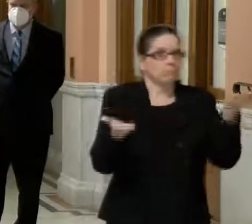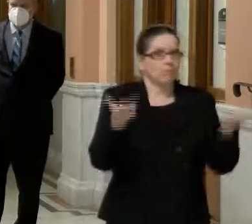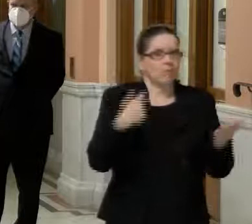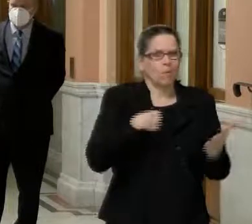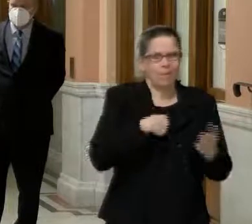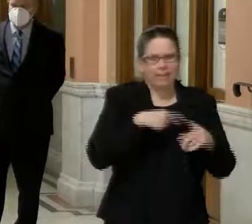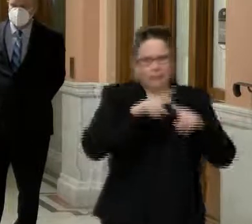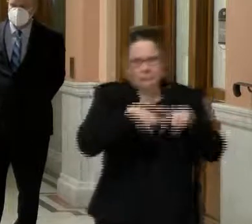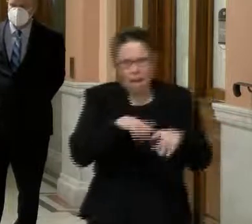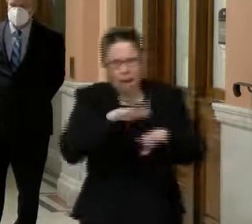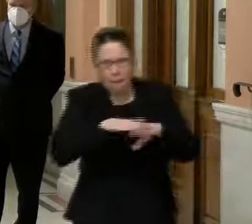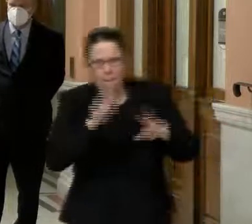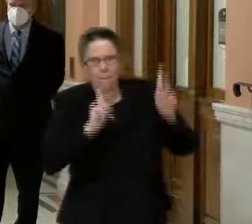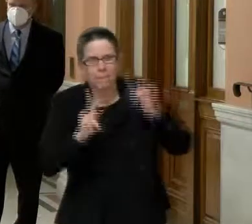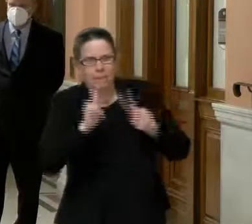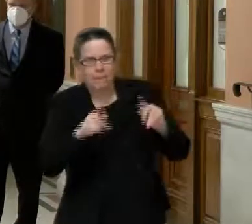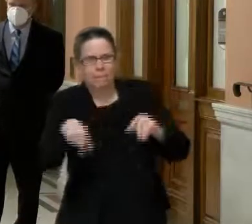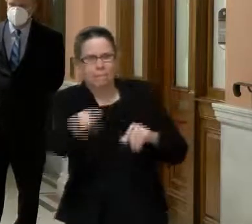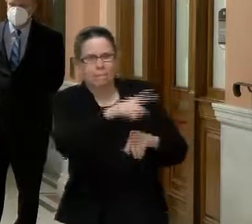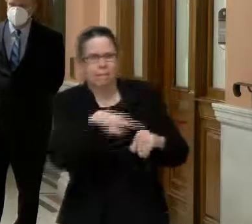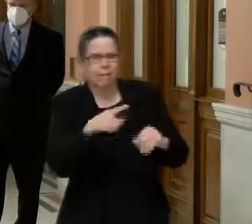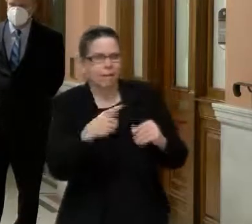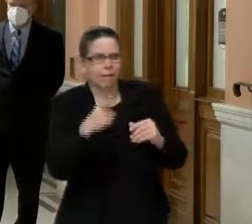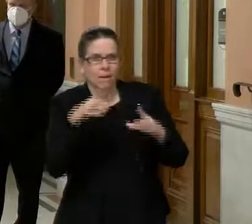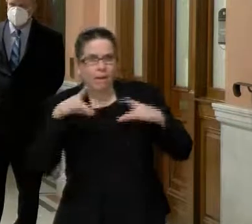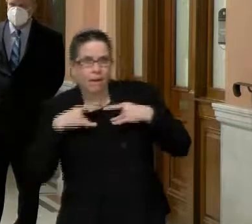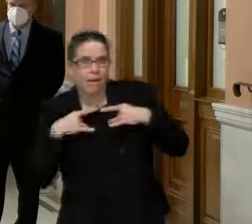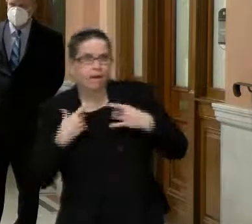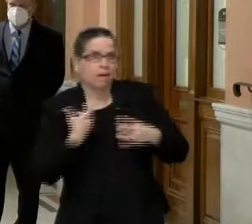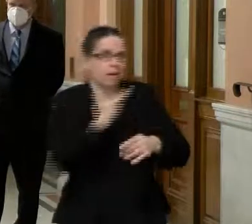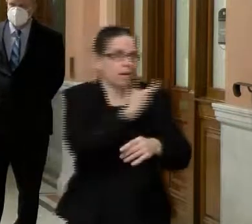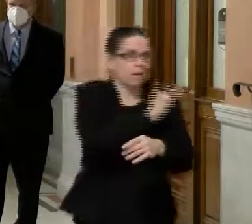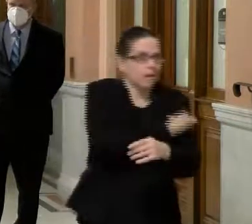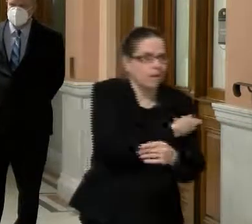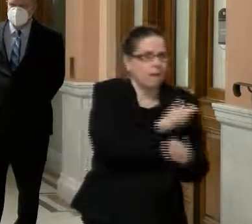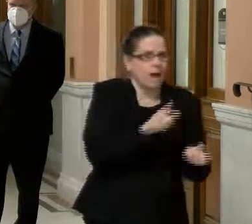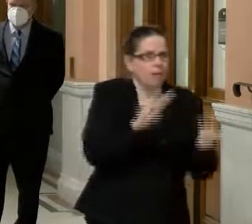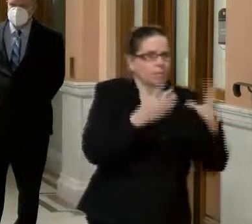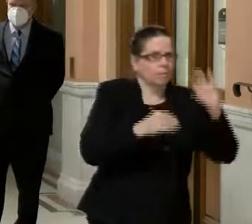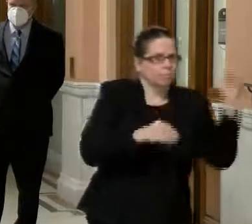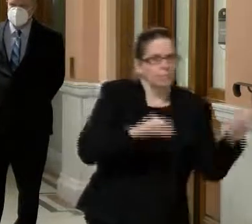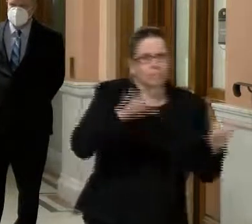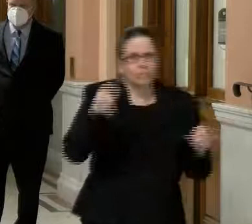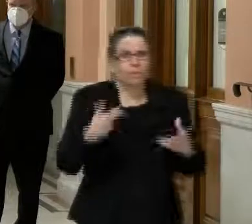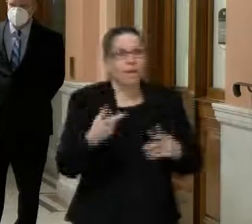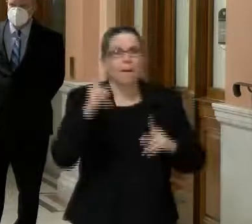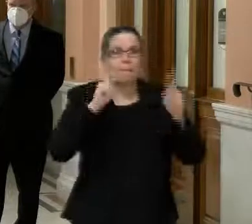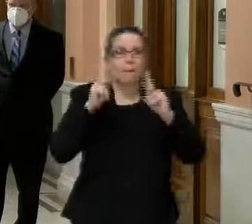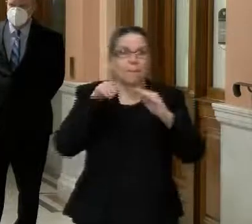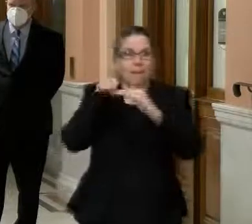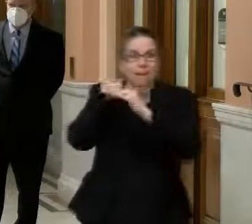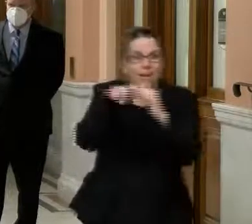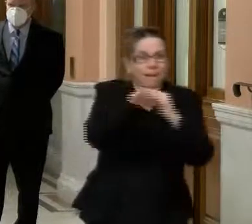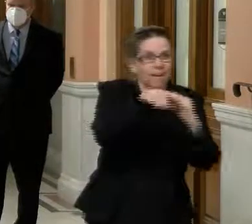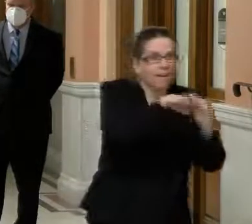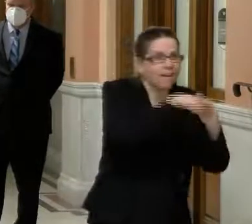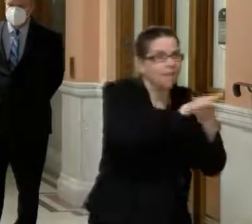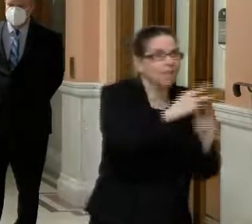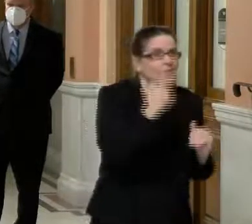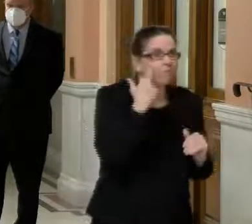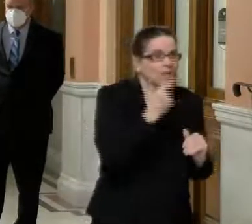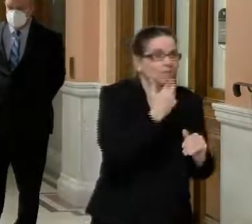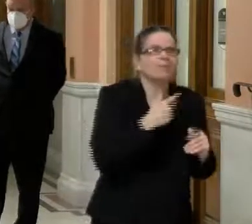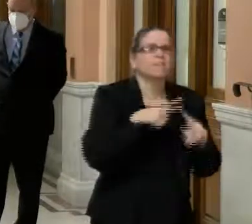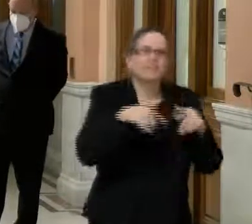additional, you know, hours and restaurants and things still count on people to do the right thing and wear the masks when they're there, not